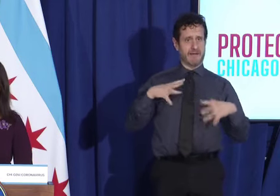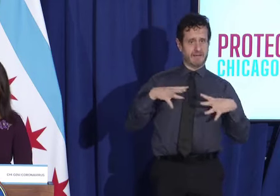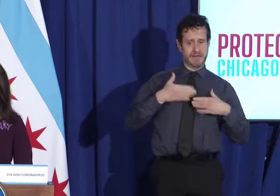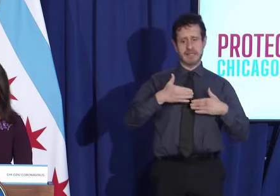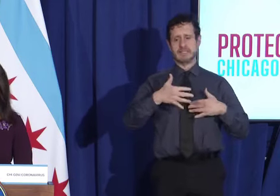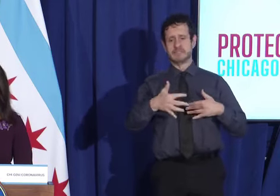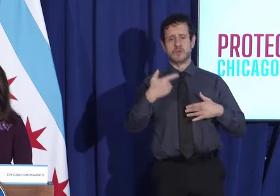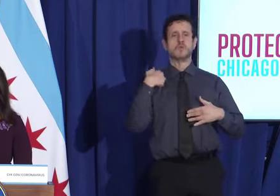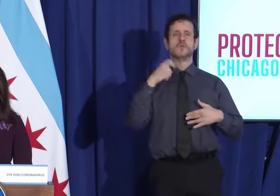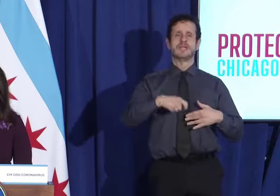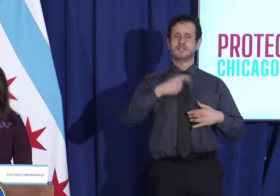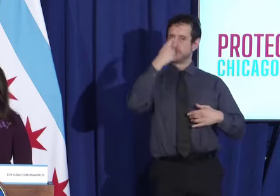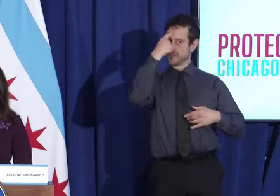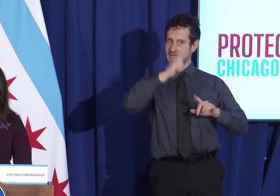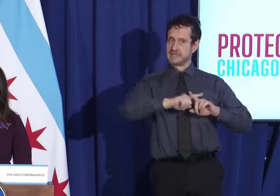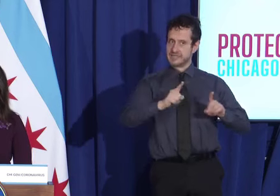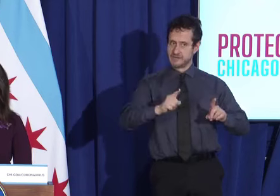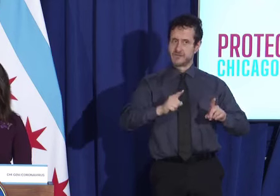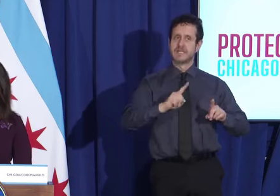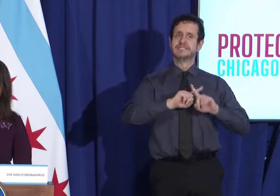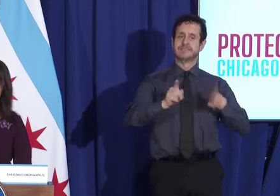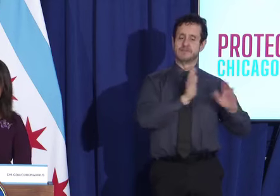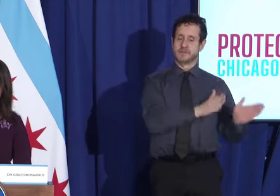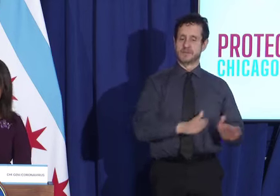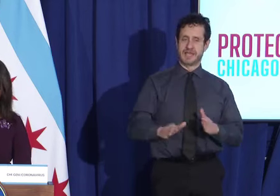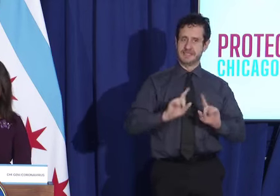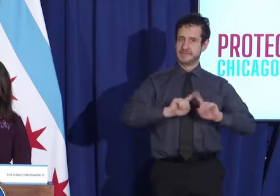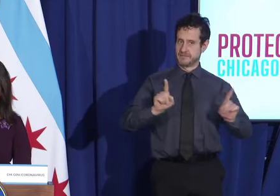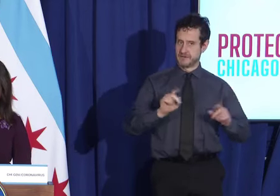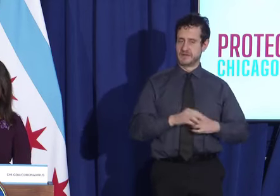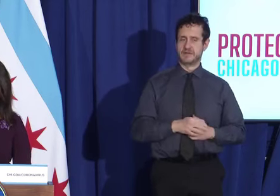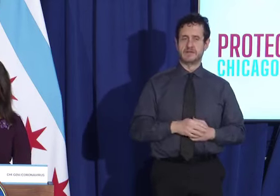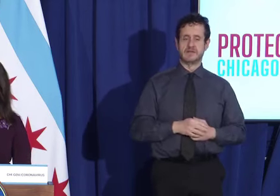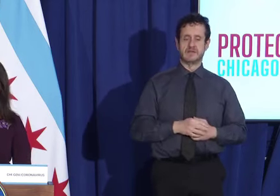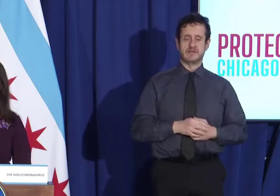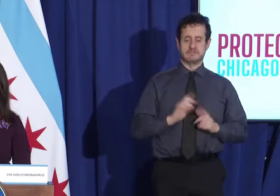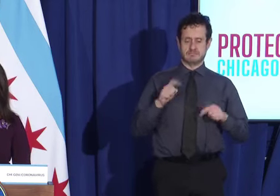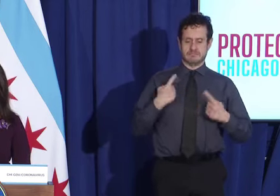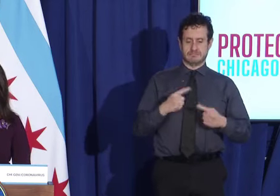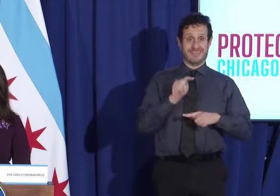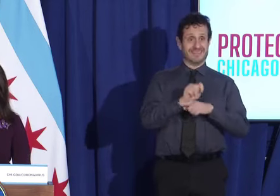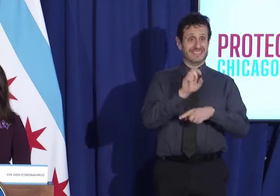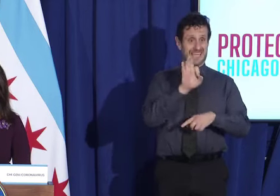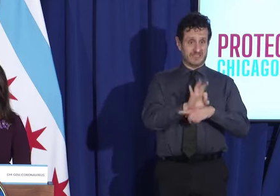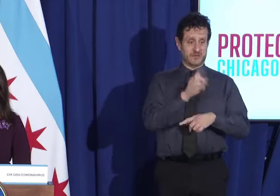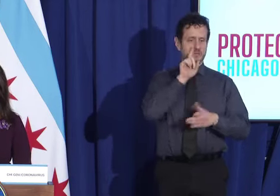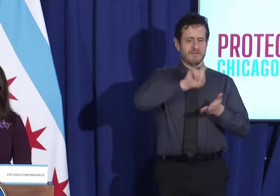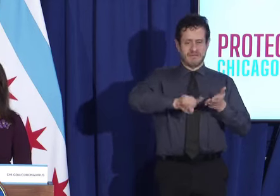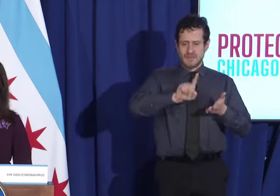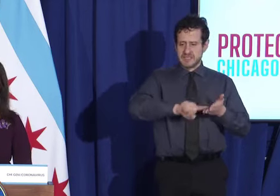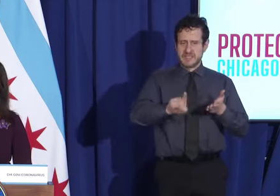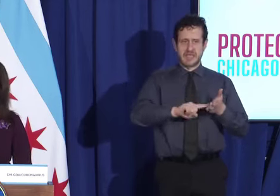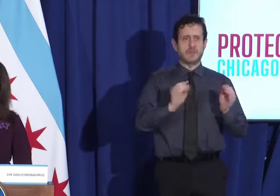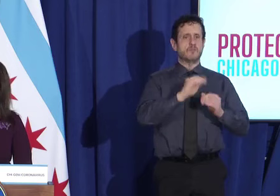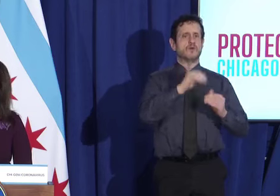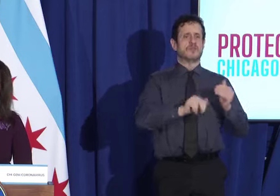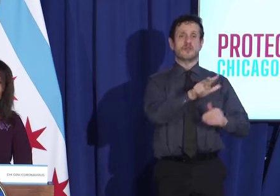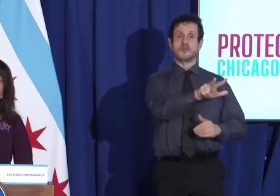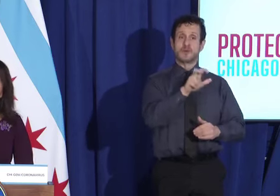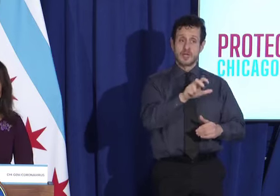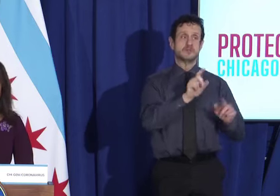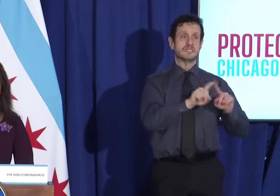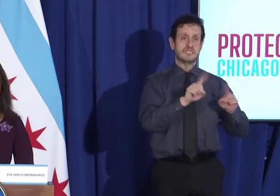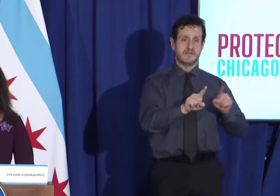plan differently. To date, this task force has conducted over 300 investigations of large gatherings.